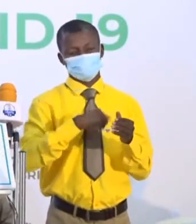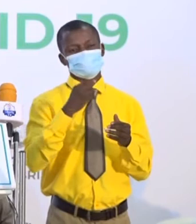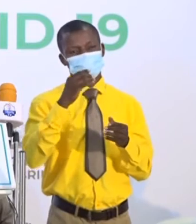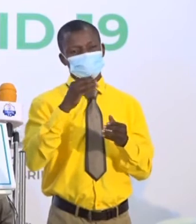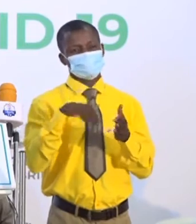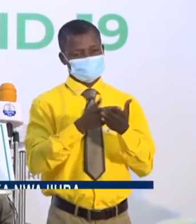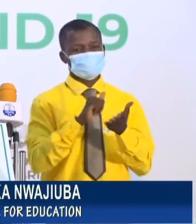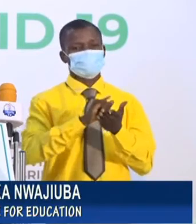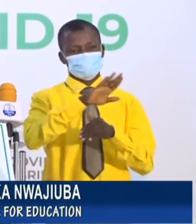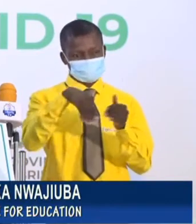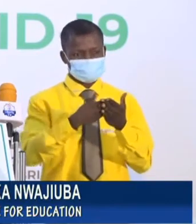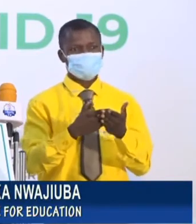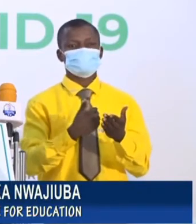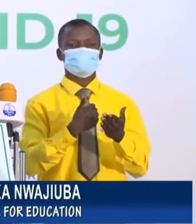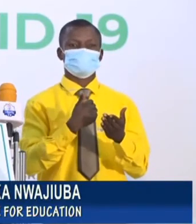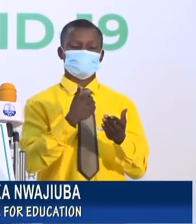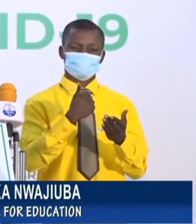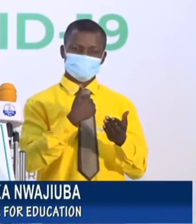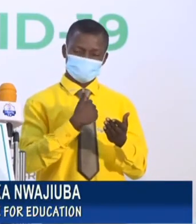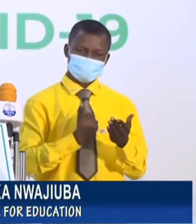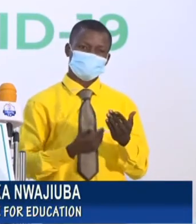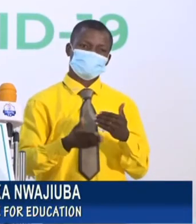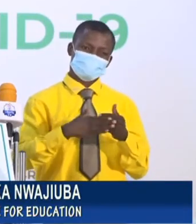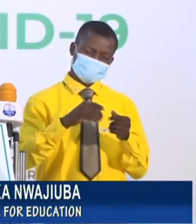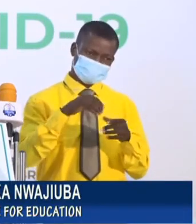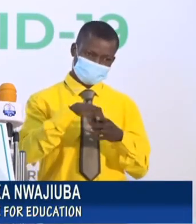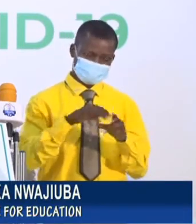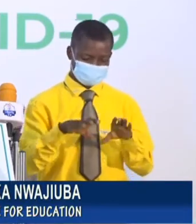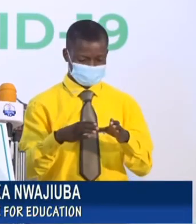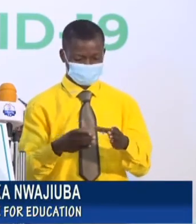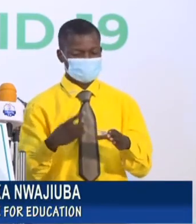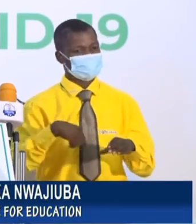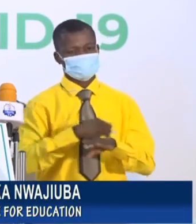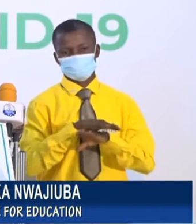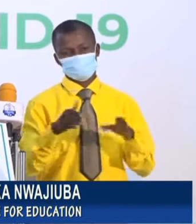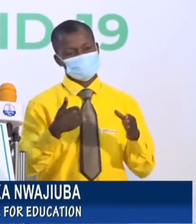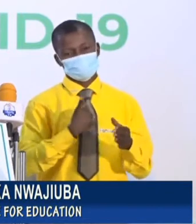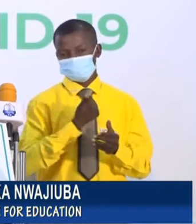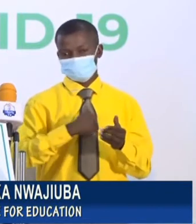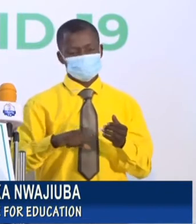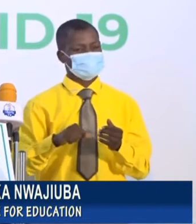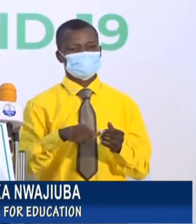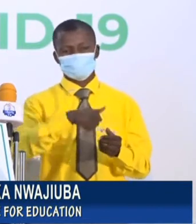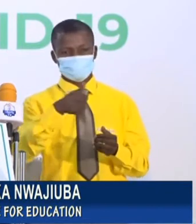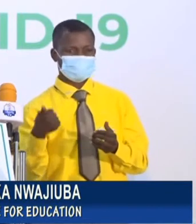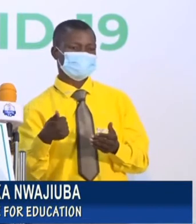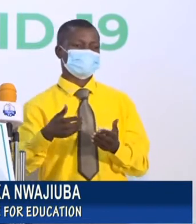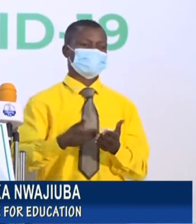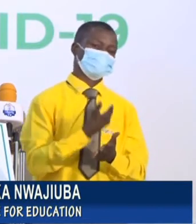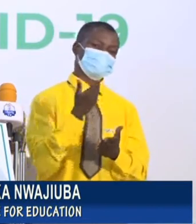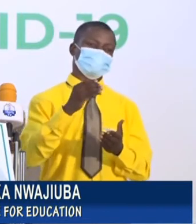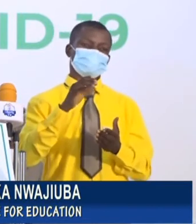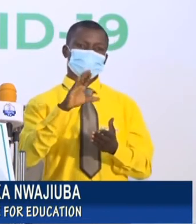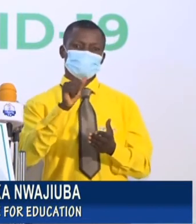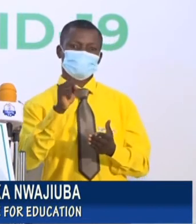back in class. They have now been tested negative. All of them are discharged. We do not have any further cases. There were four in Gombe. There was